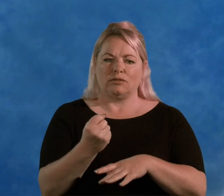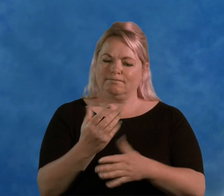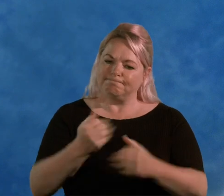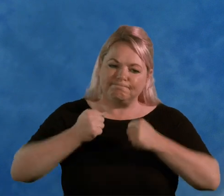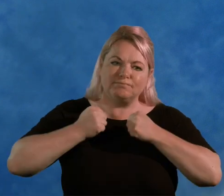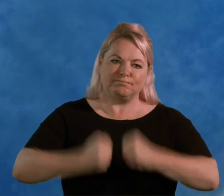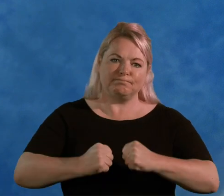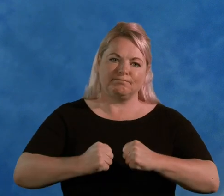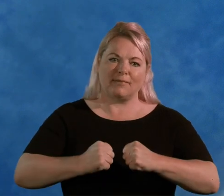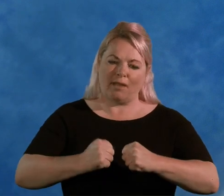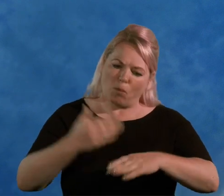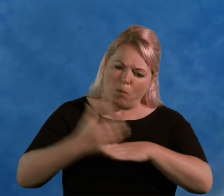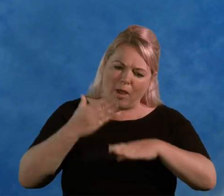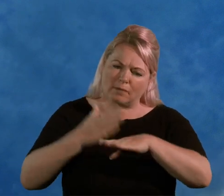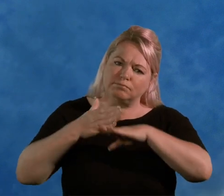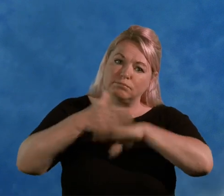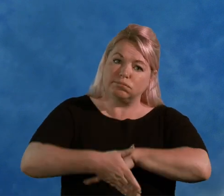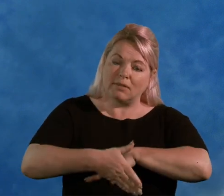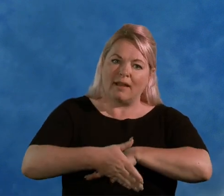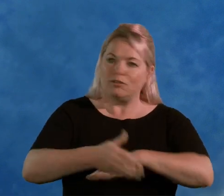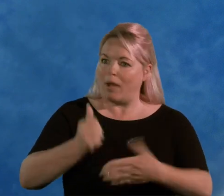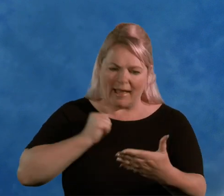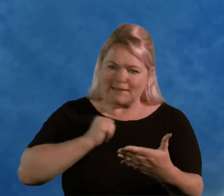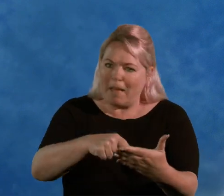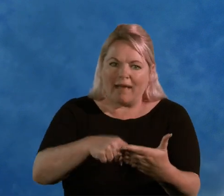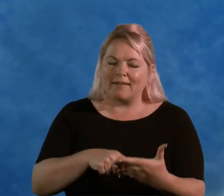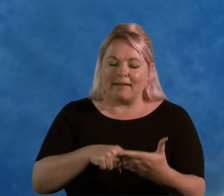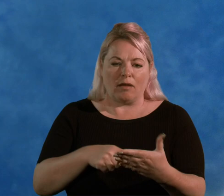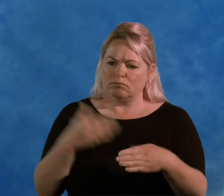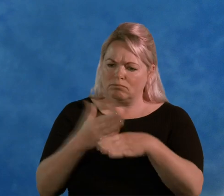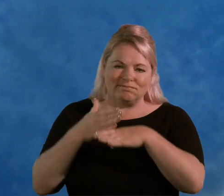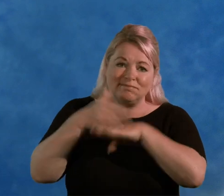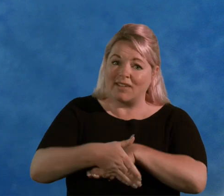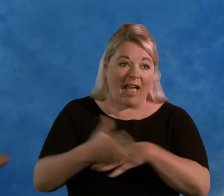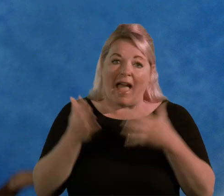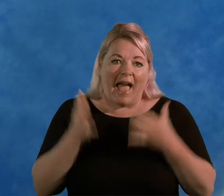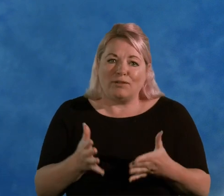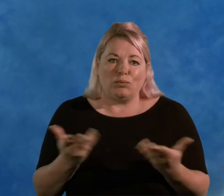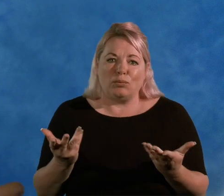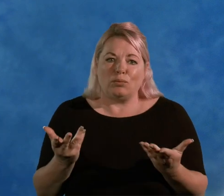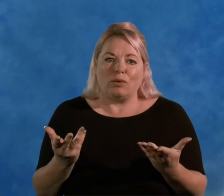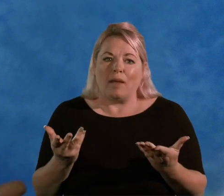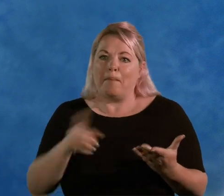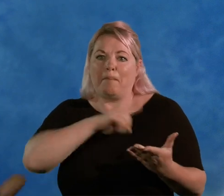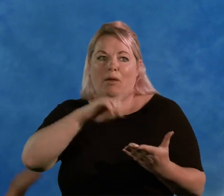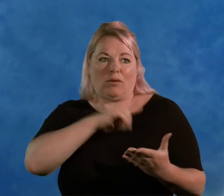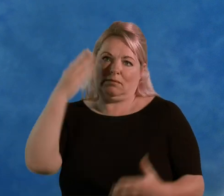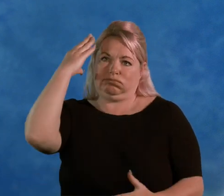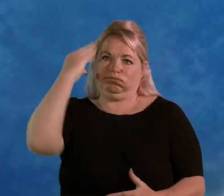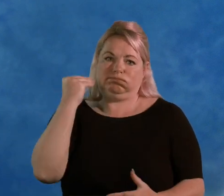sheer determination and working hard. I didn't expect it. I just worked hard because I had to compensate for